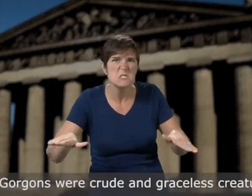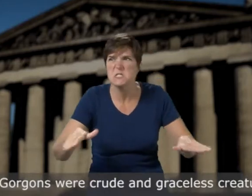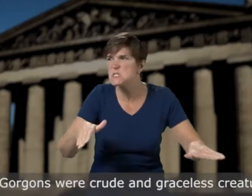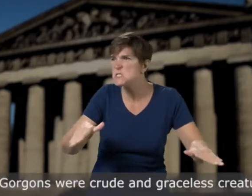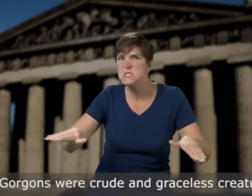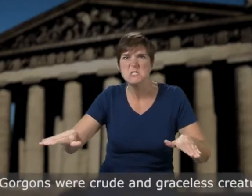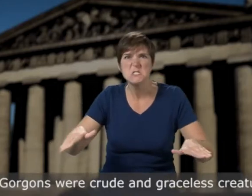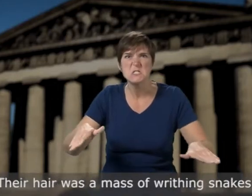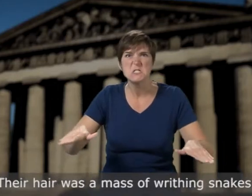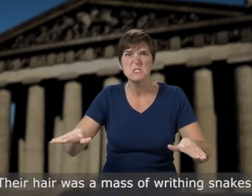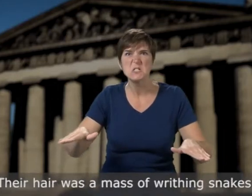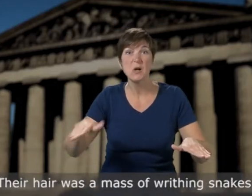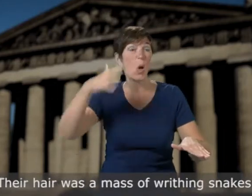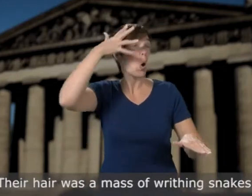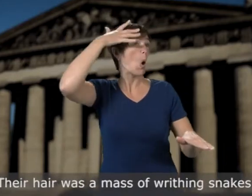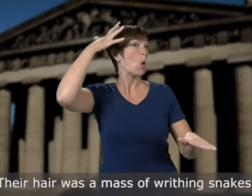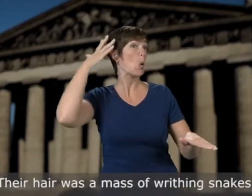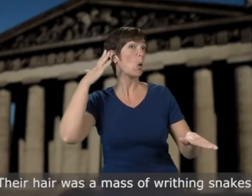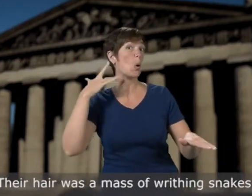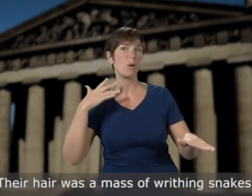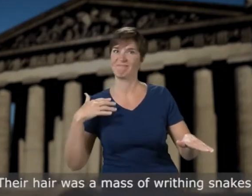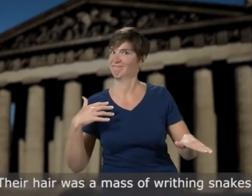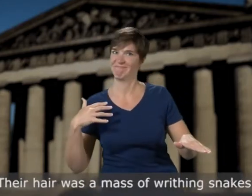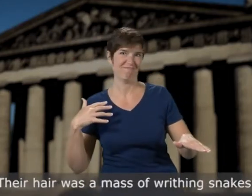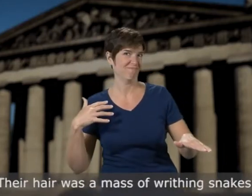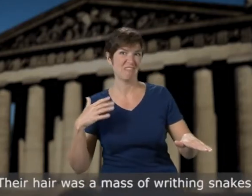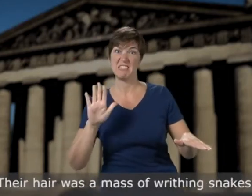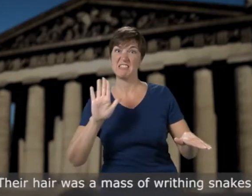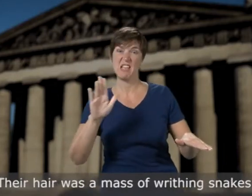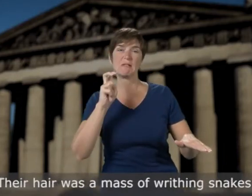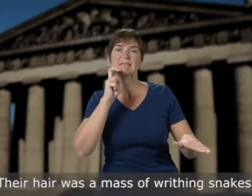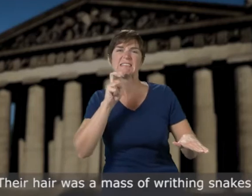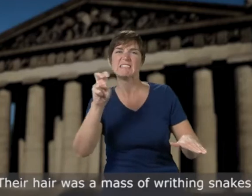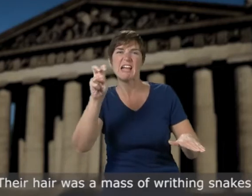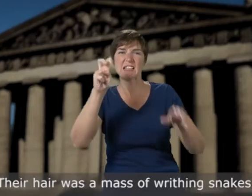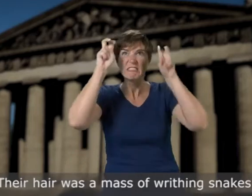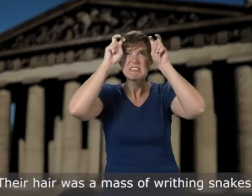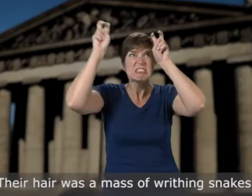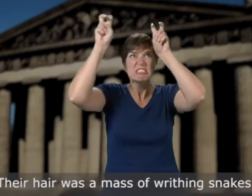Their hair was a mass of writhing snakes